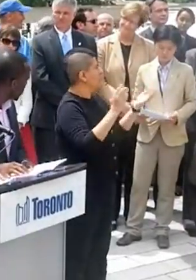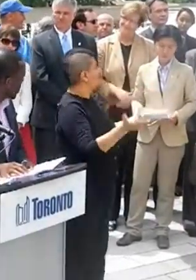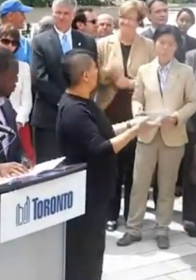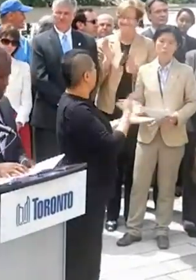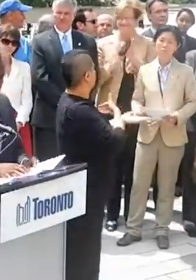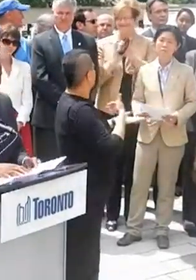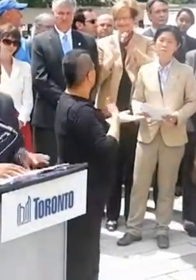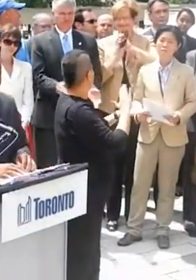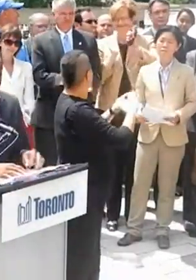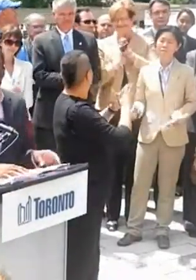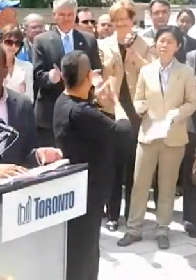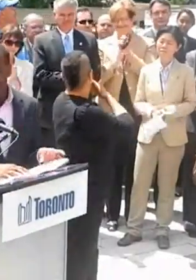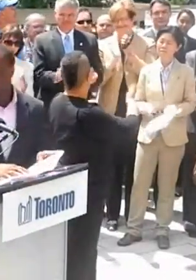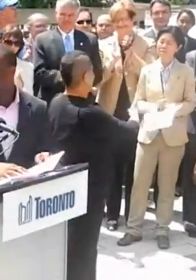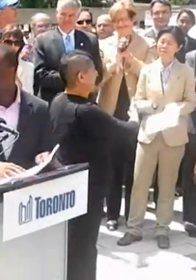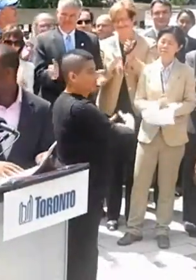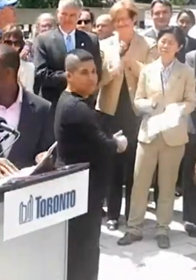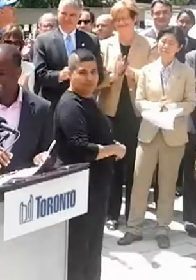Toronto. Thank you.